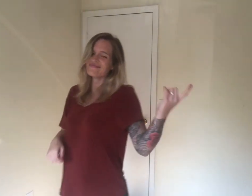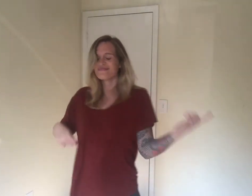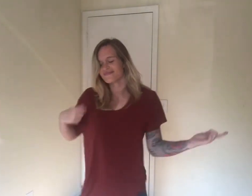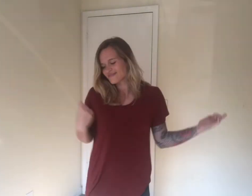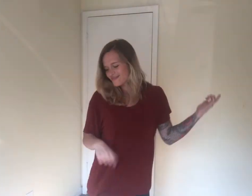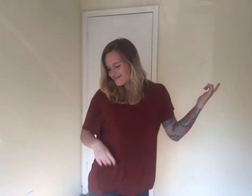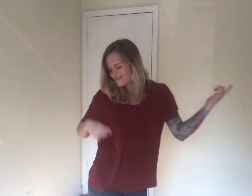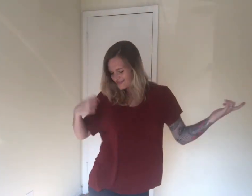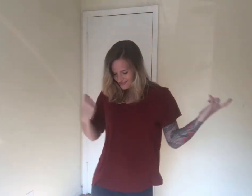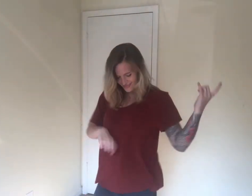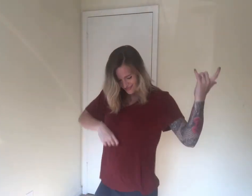Close to the end